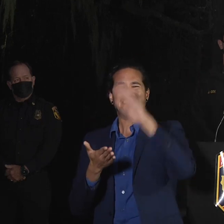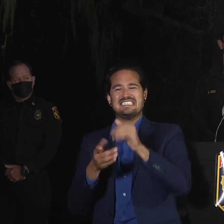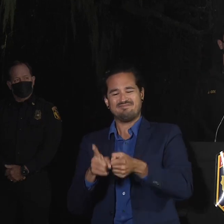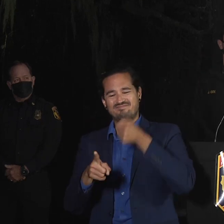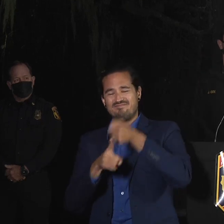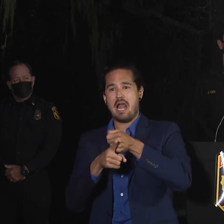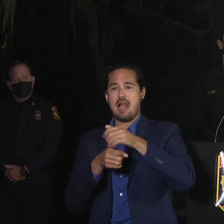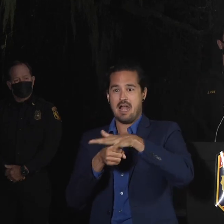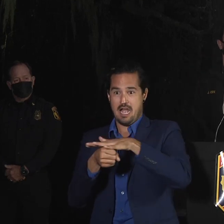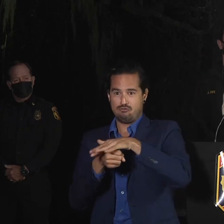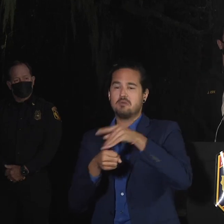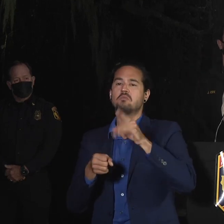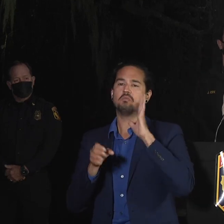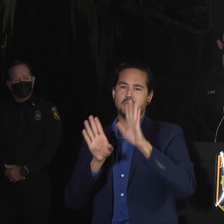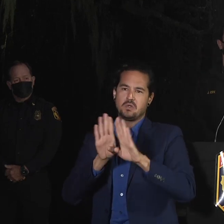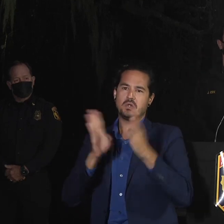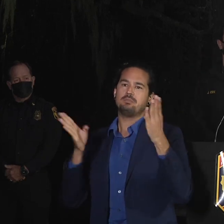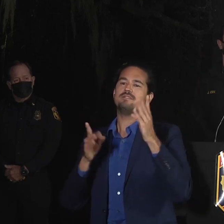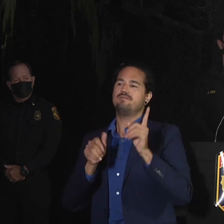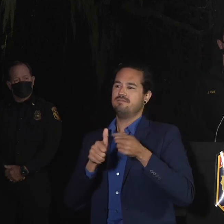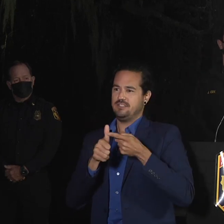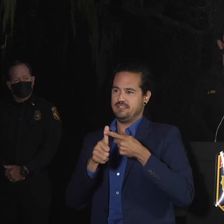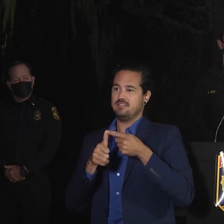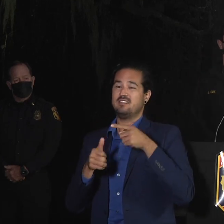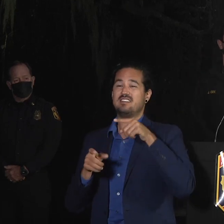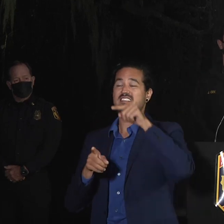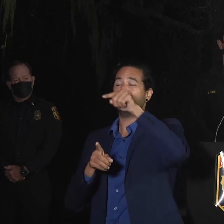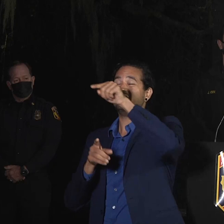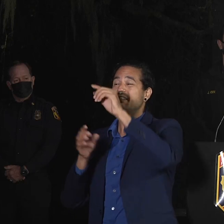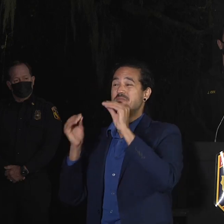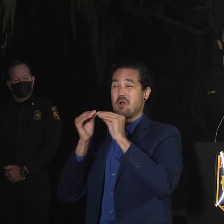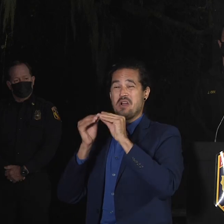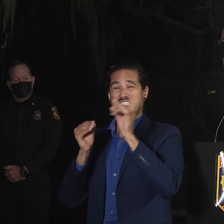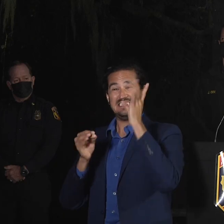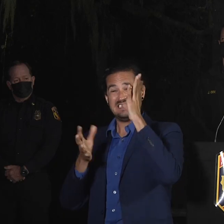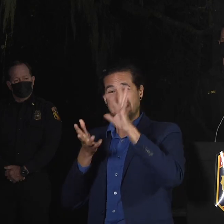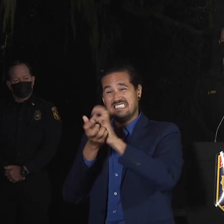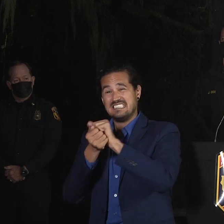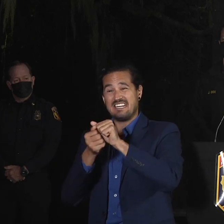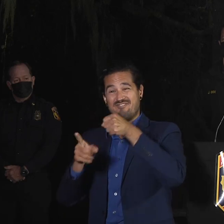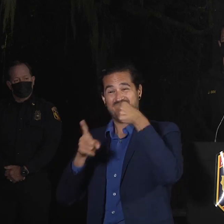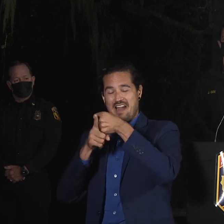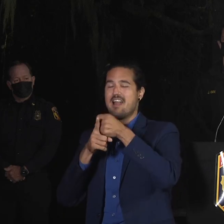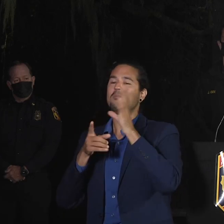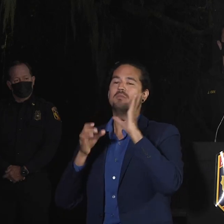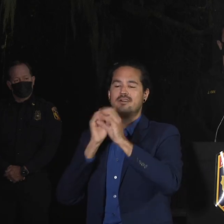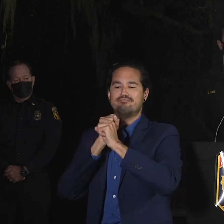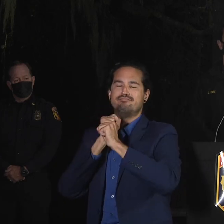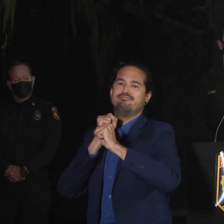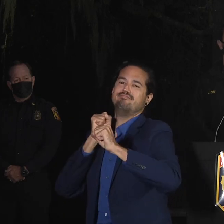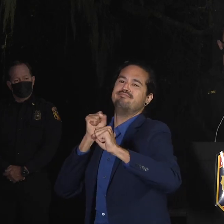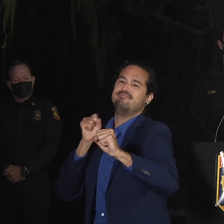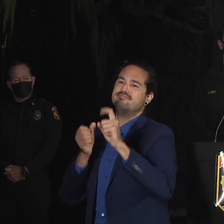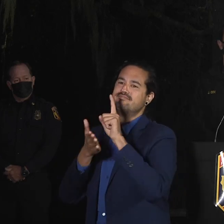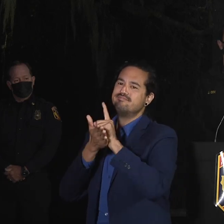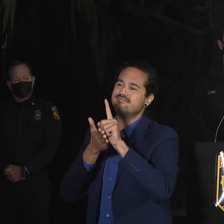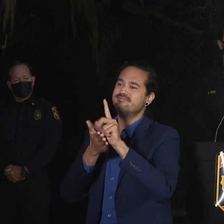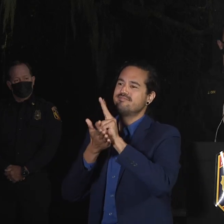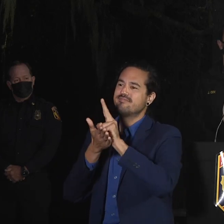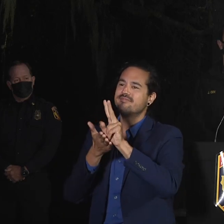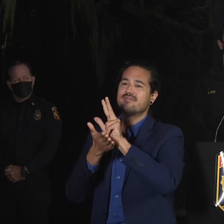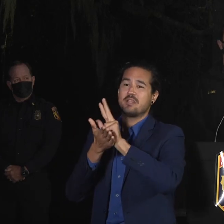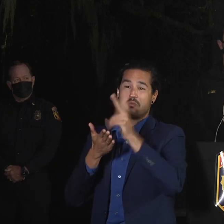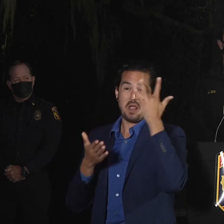obviously closer to the more heavily impacted areas, that time frame kind of, that time frame goes up, obviously, because there's more damage to power,